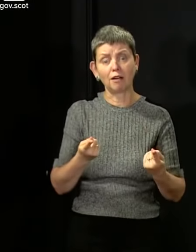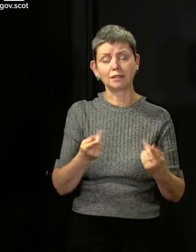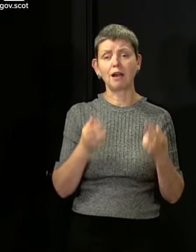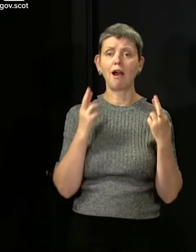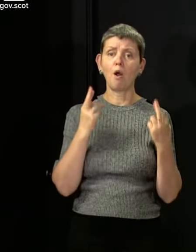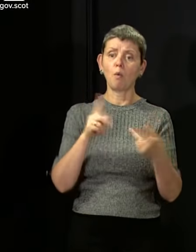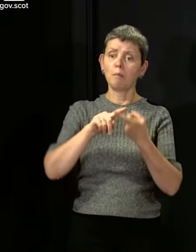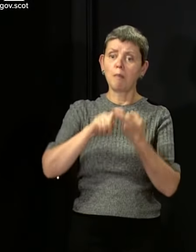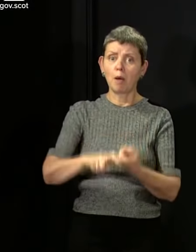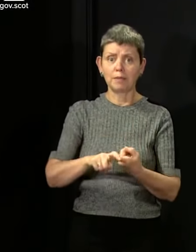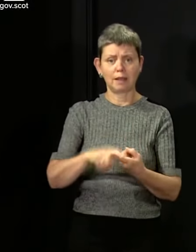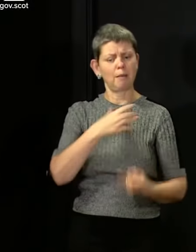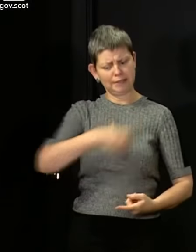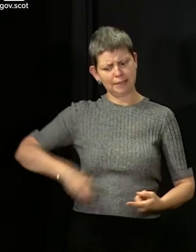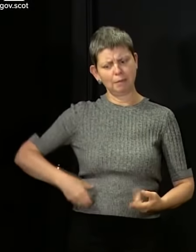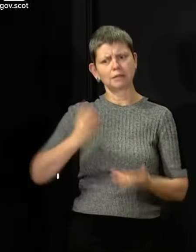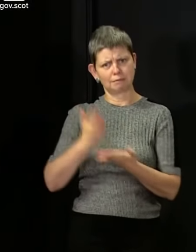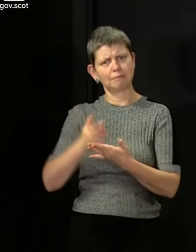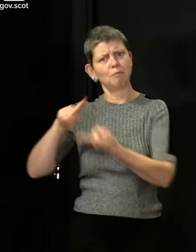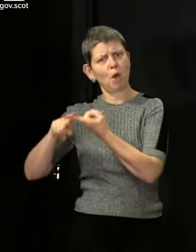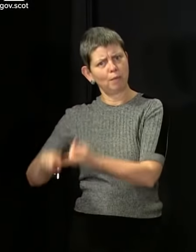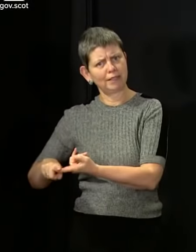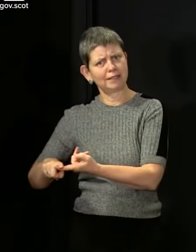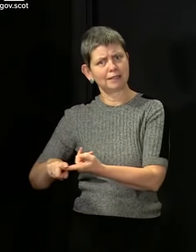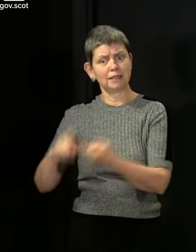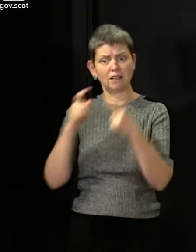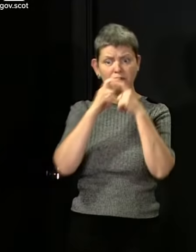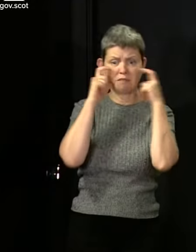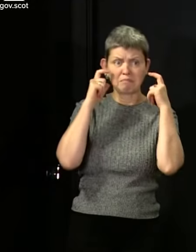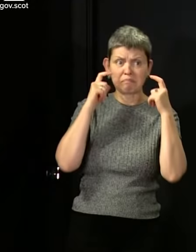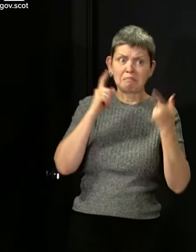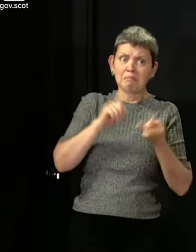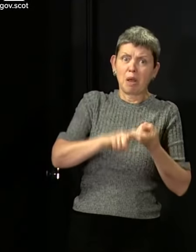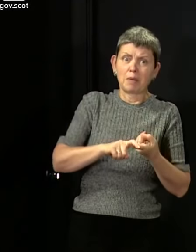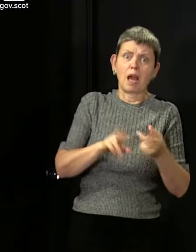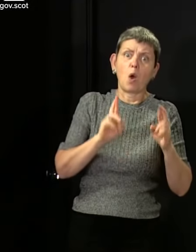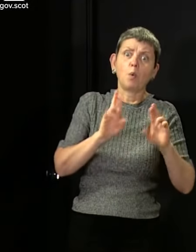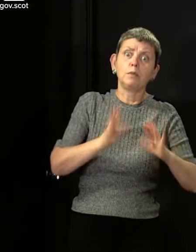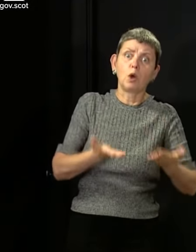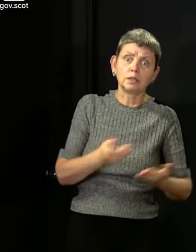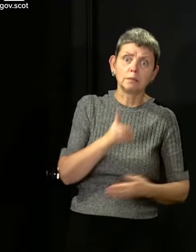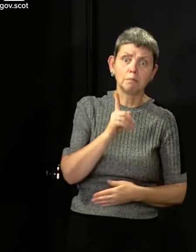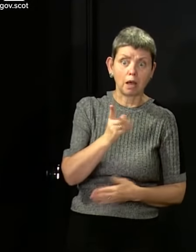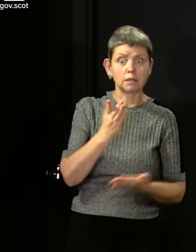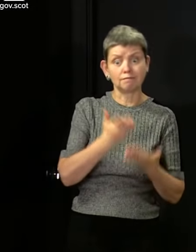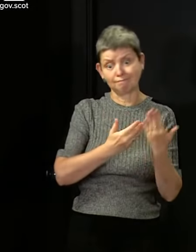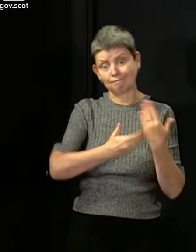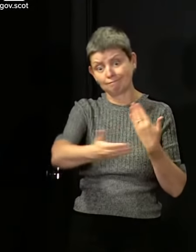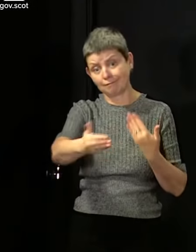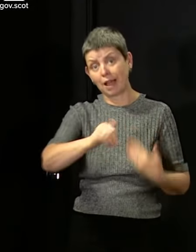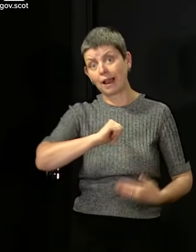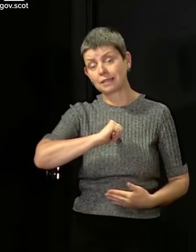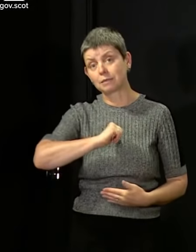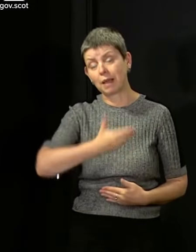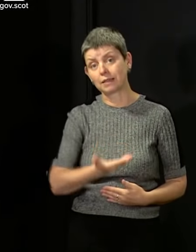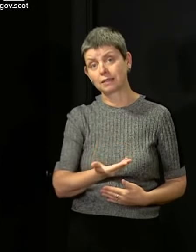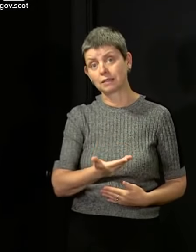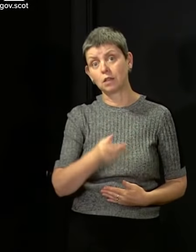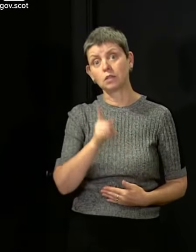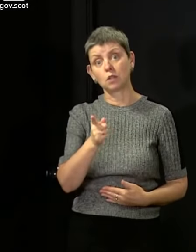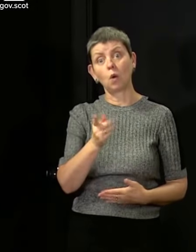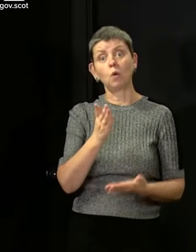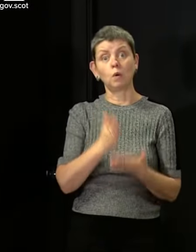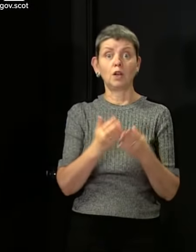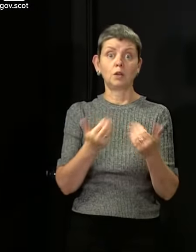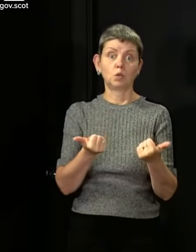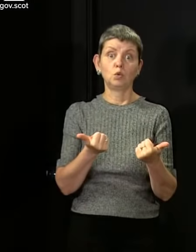like seatbelts will be, but I think it is for the foreseeable future. And therefore, it's as well getting into that